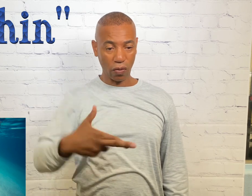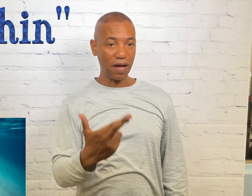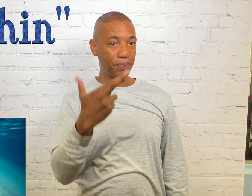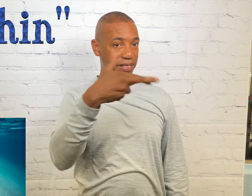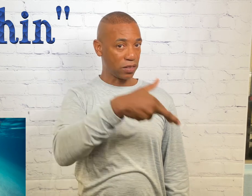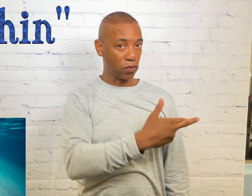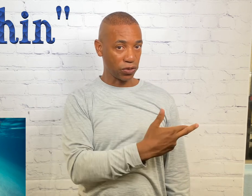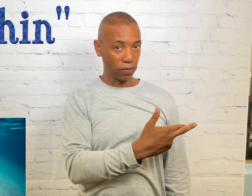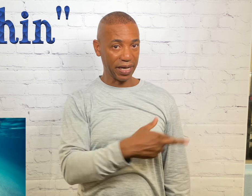up and down across your body.